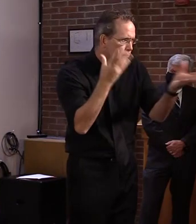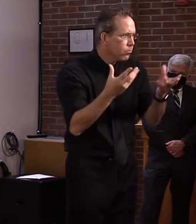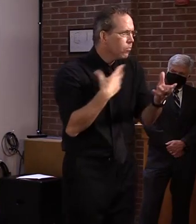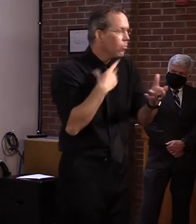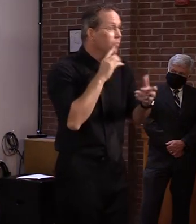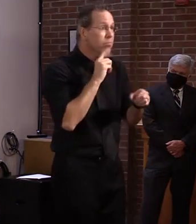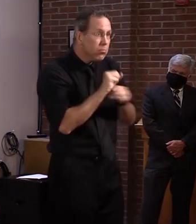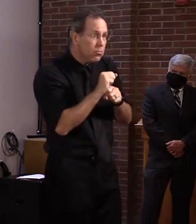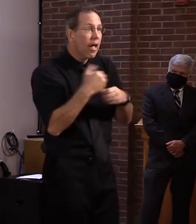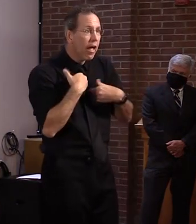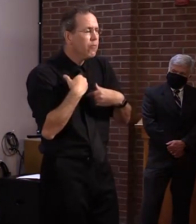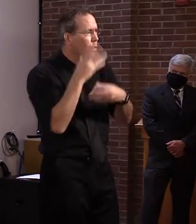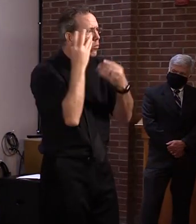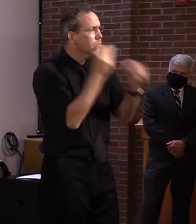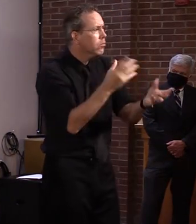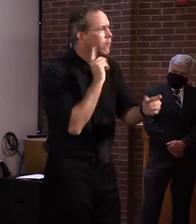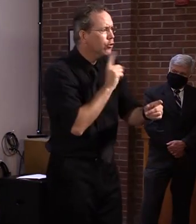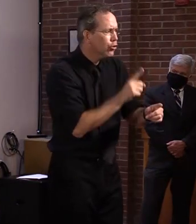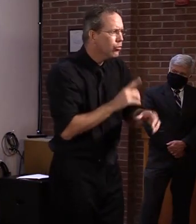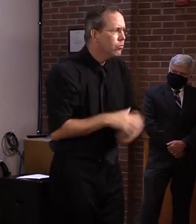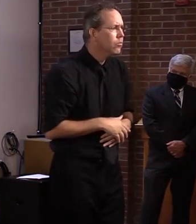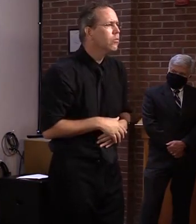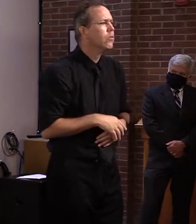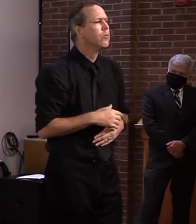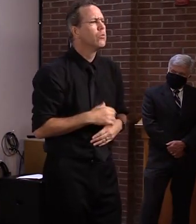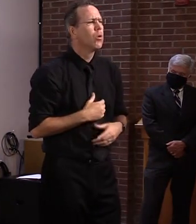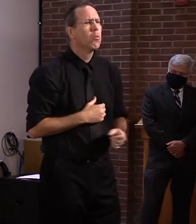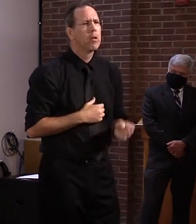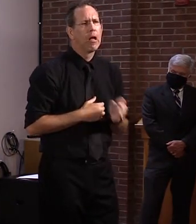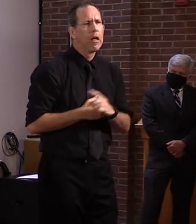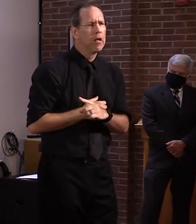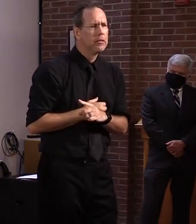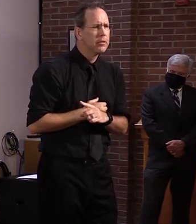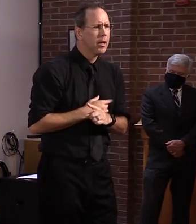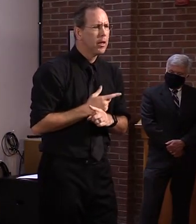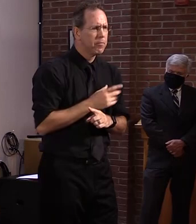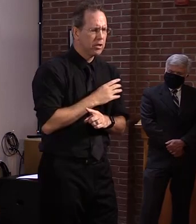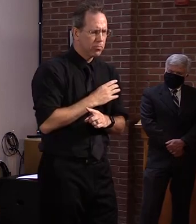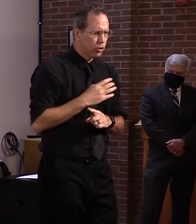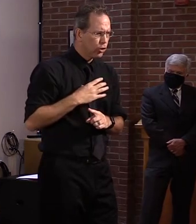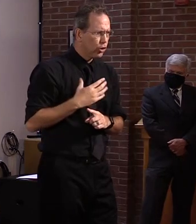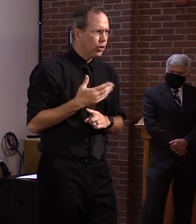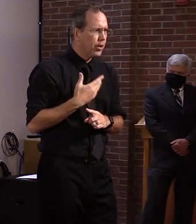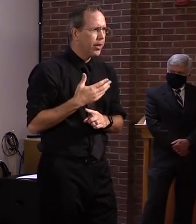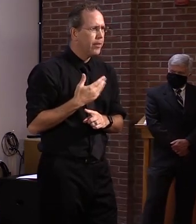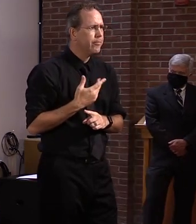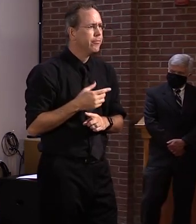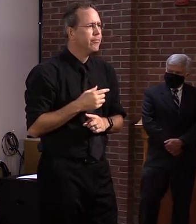but I'm going to ask, uh, Secretary French and Commissioner Levine, uh, to comment further.